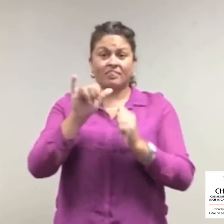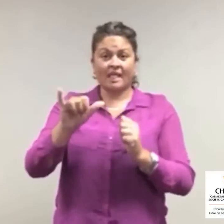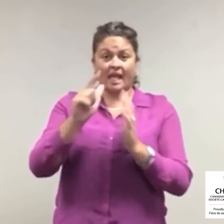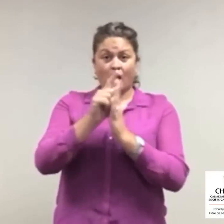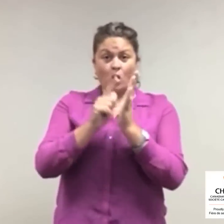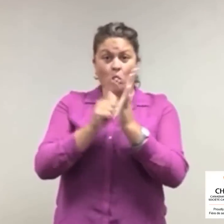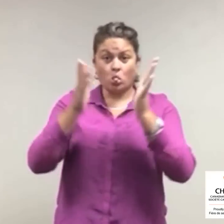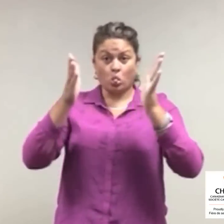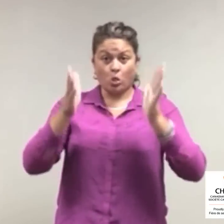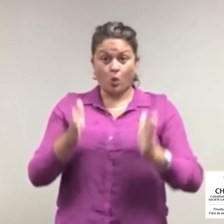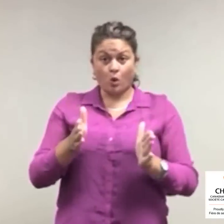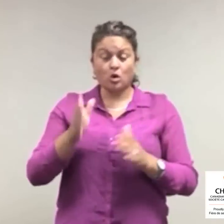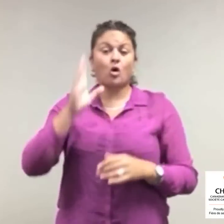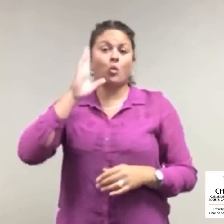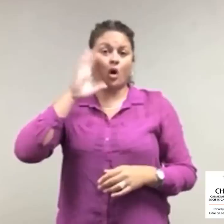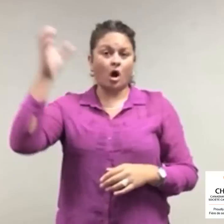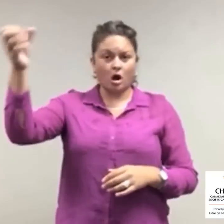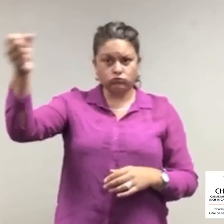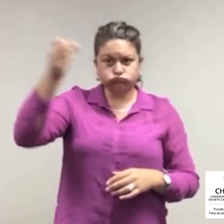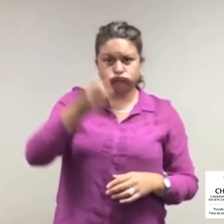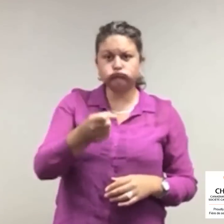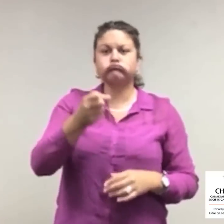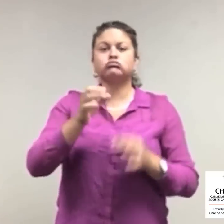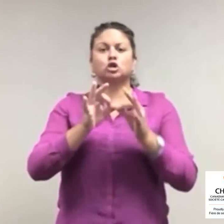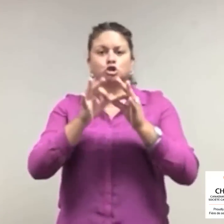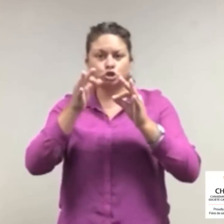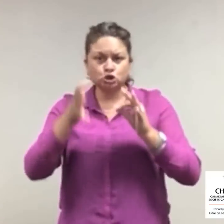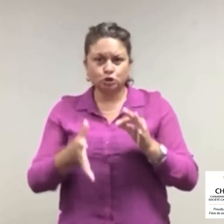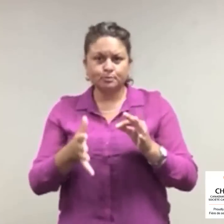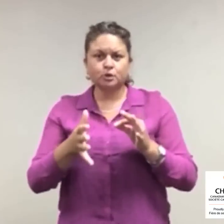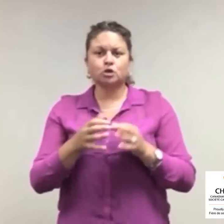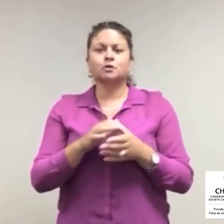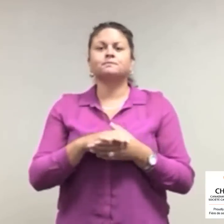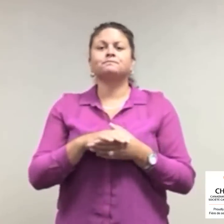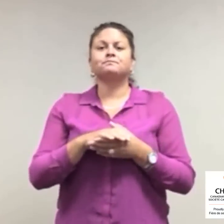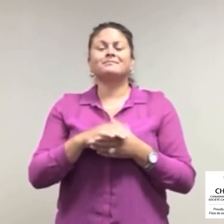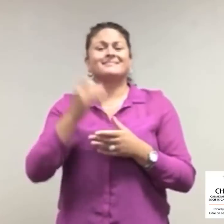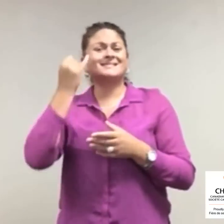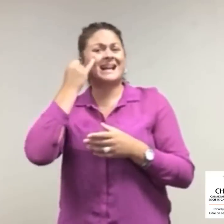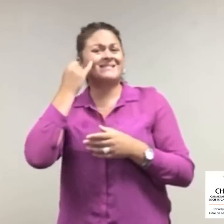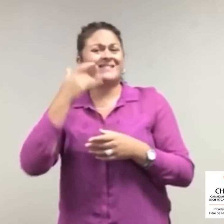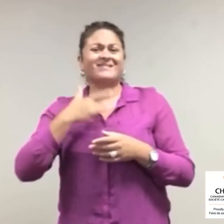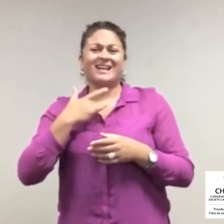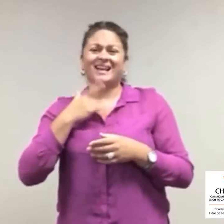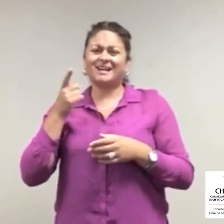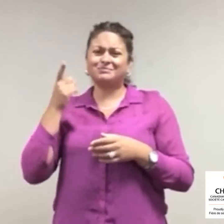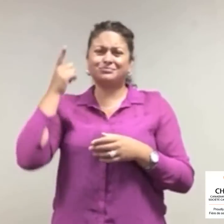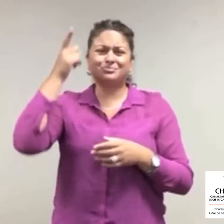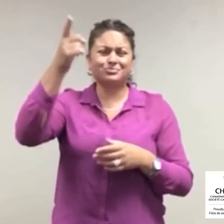If you would like to arrange a meeting with the lawyer, they will provide interpreting services.